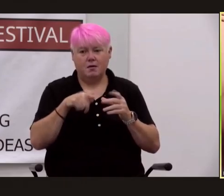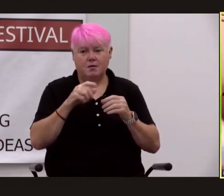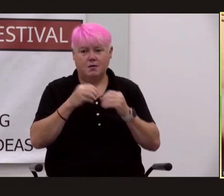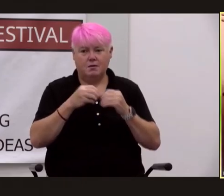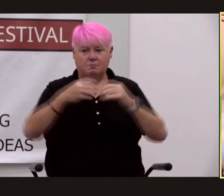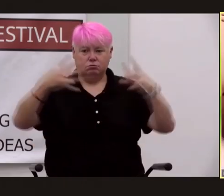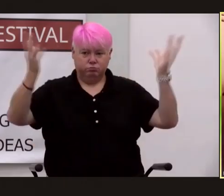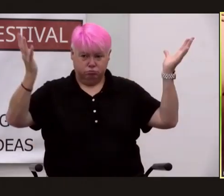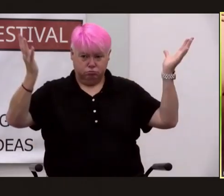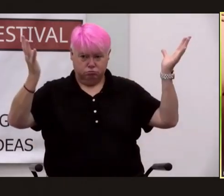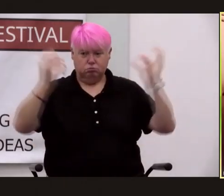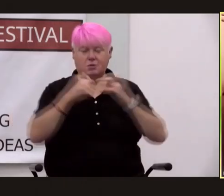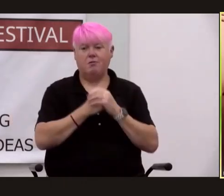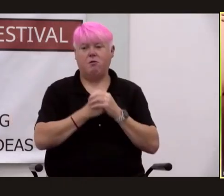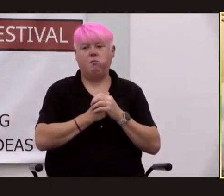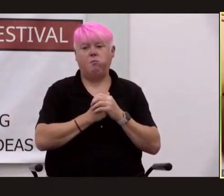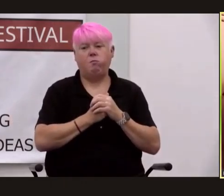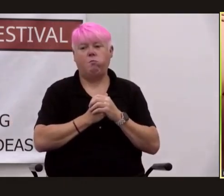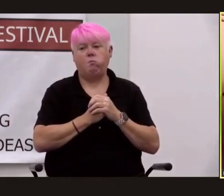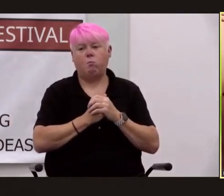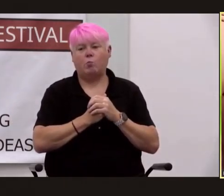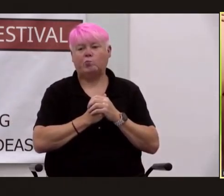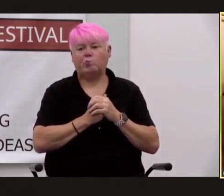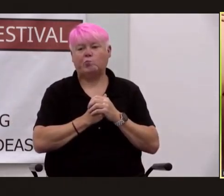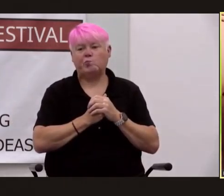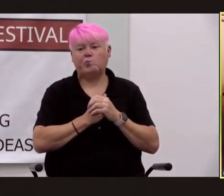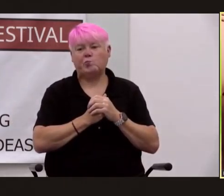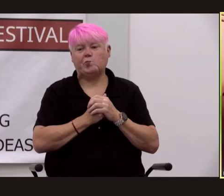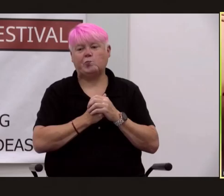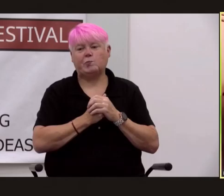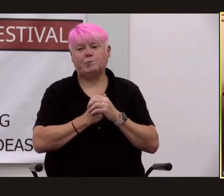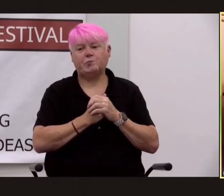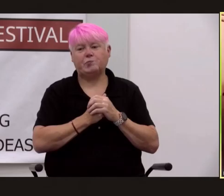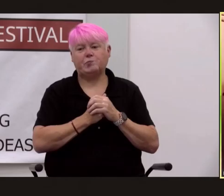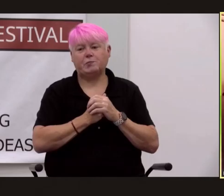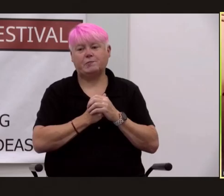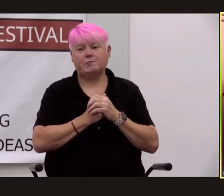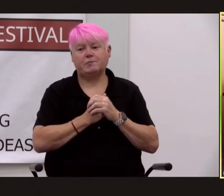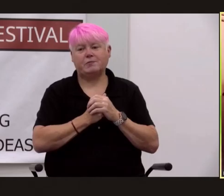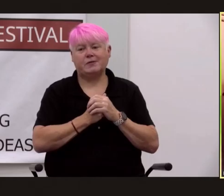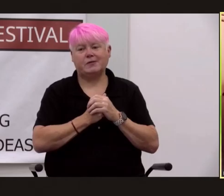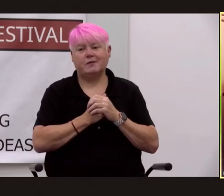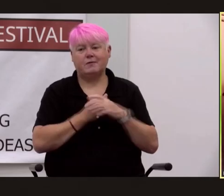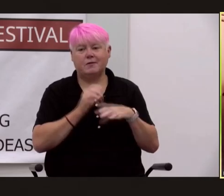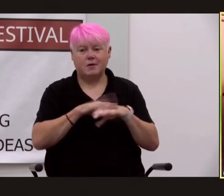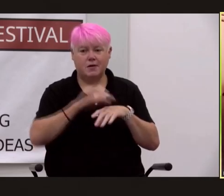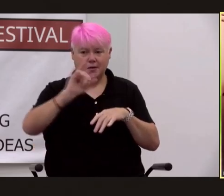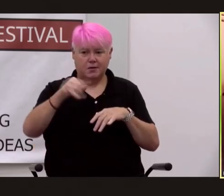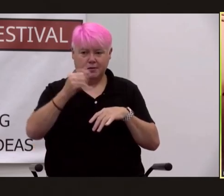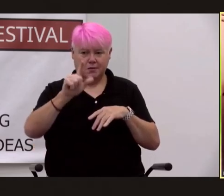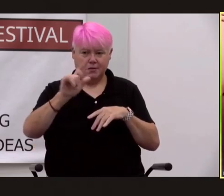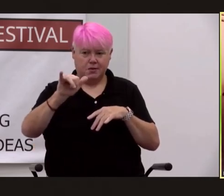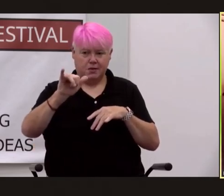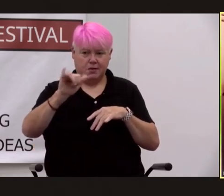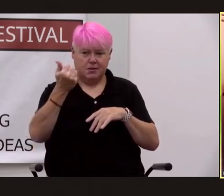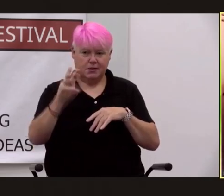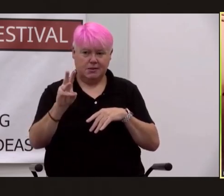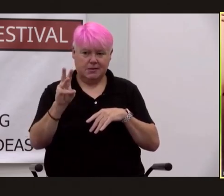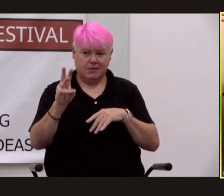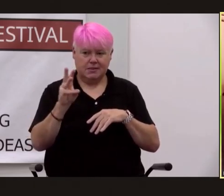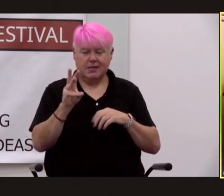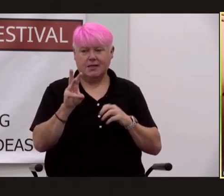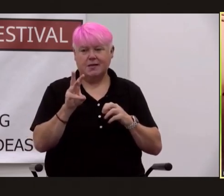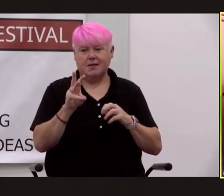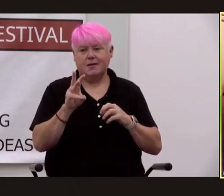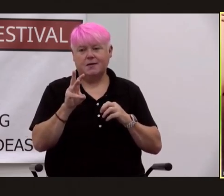an even smaller mass so that it would then explode outwards well on july 16th this little history lesson in